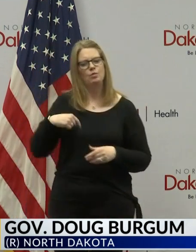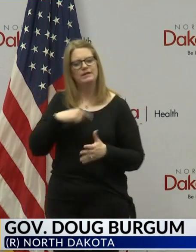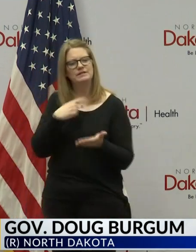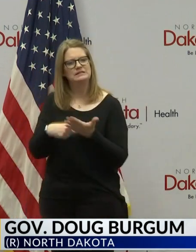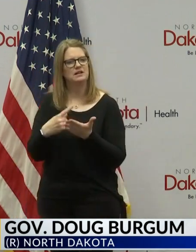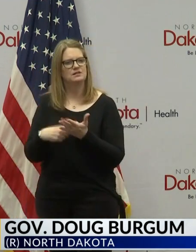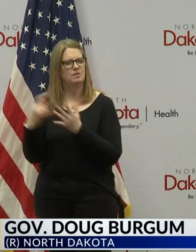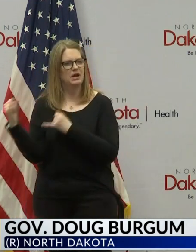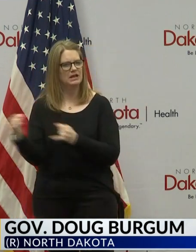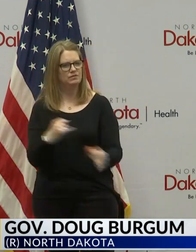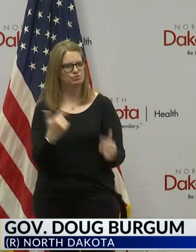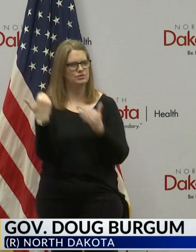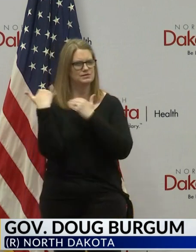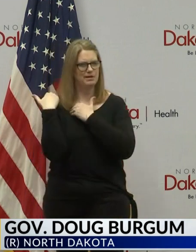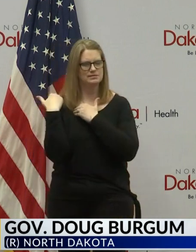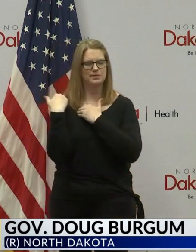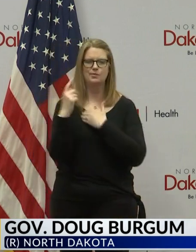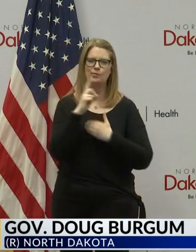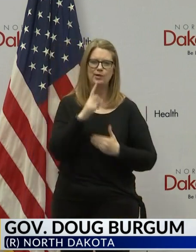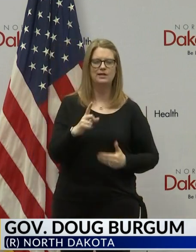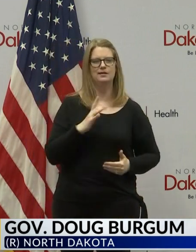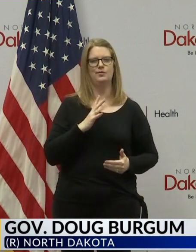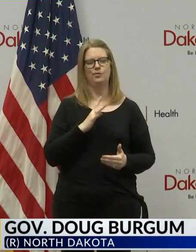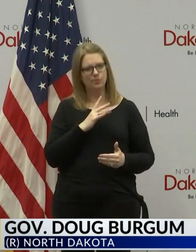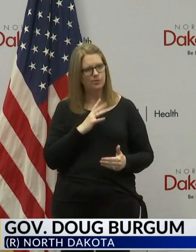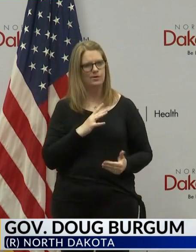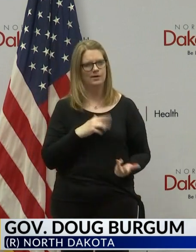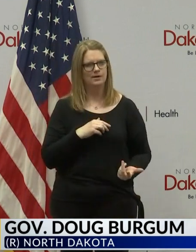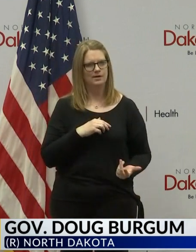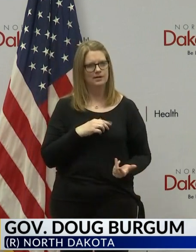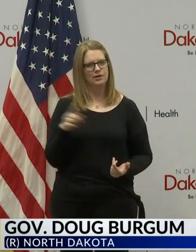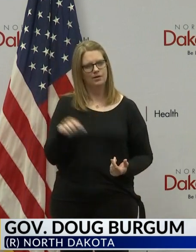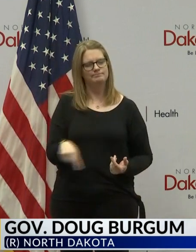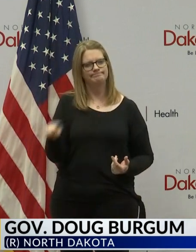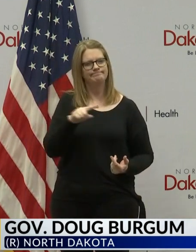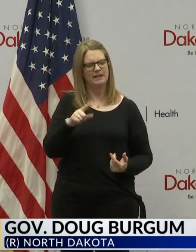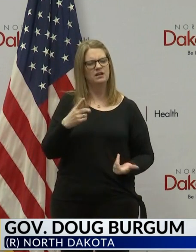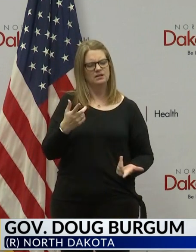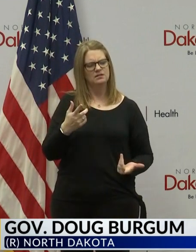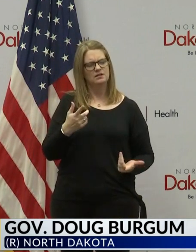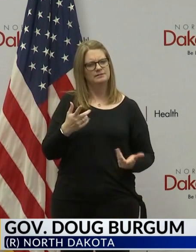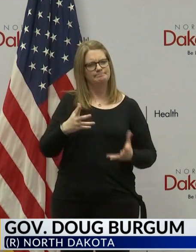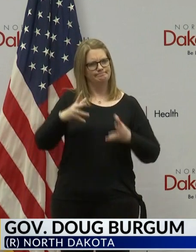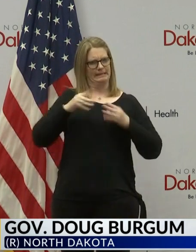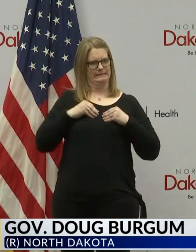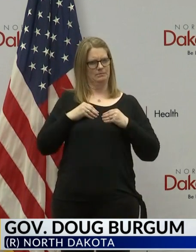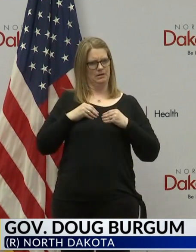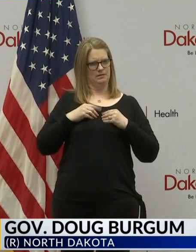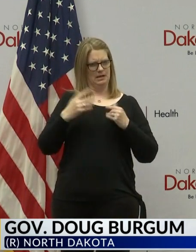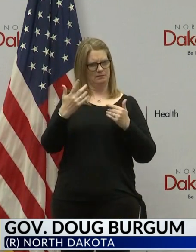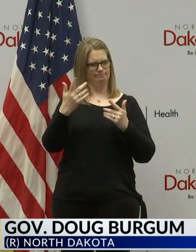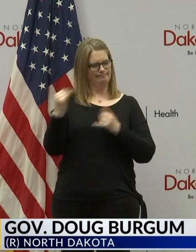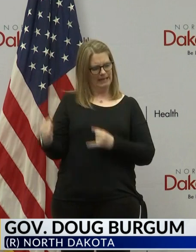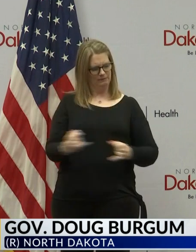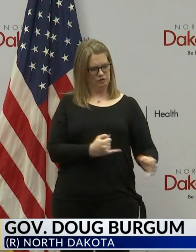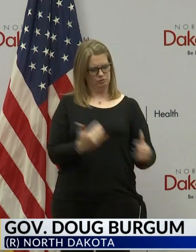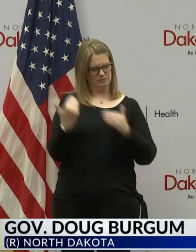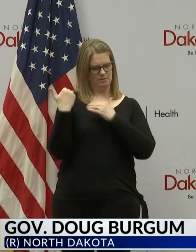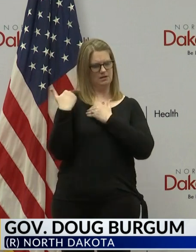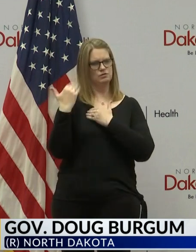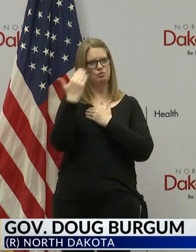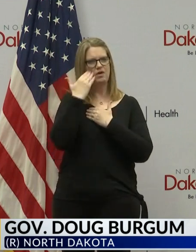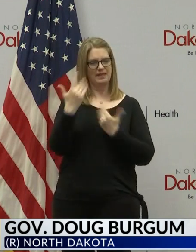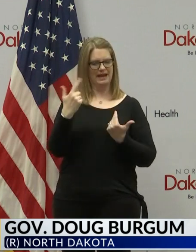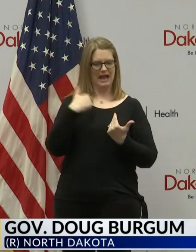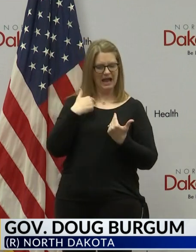a beautiful thing when people are exercising their individual responsibility, and it's part of that individual responsibility to themselves, to their